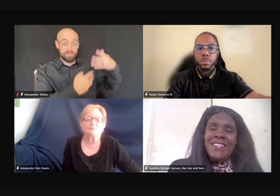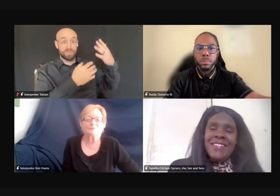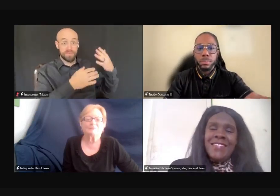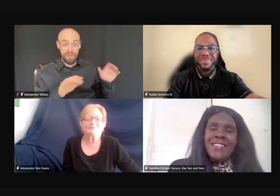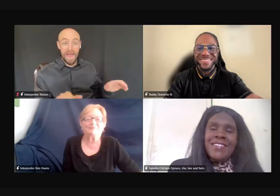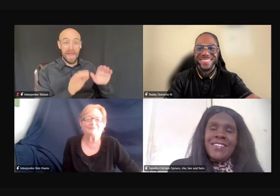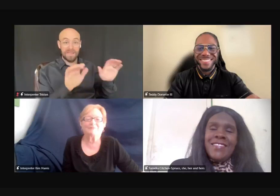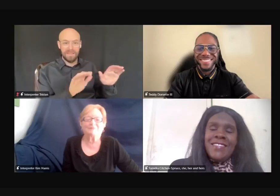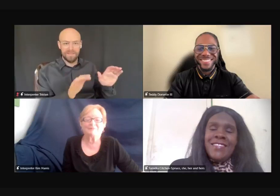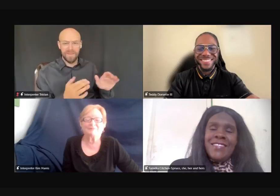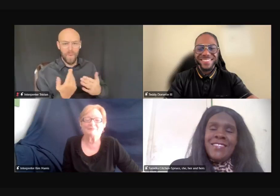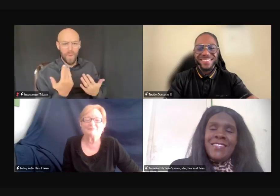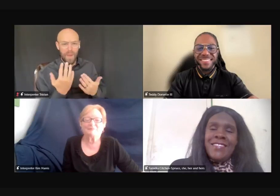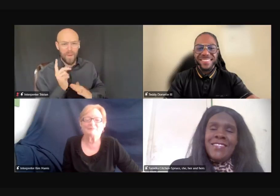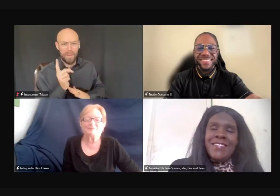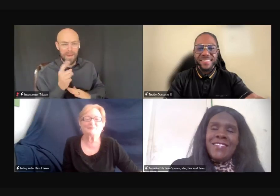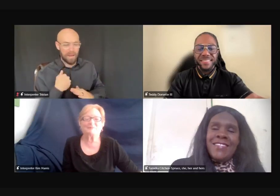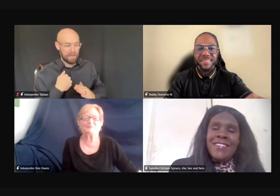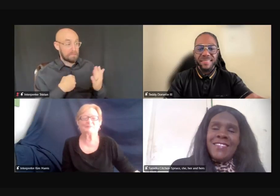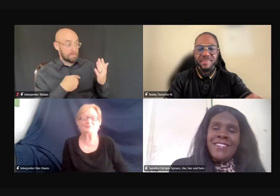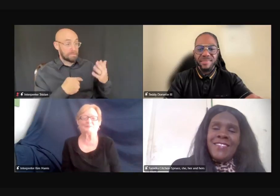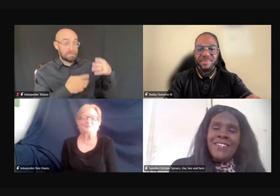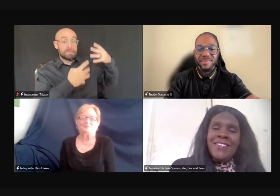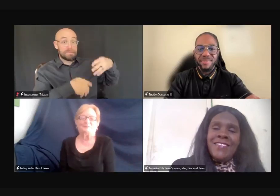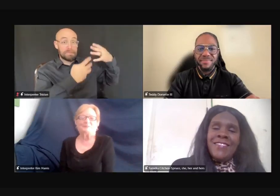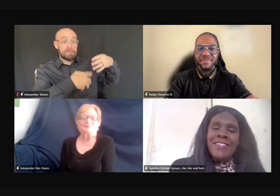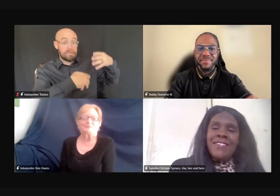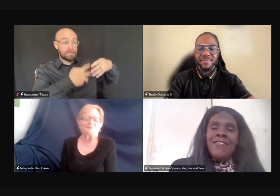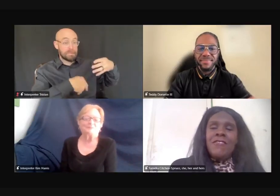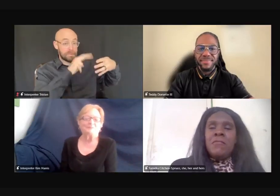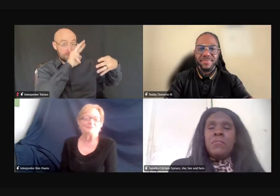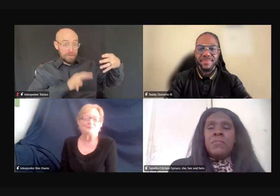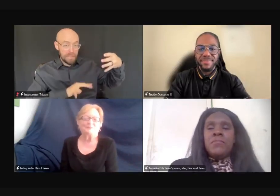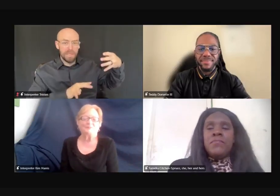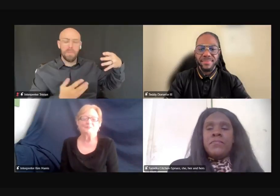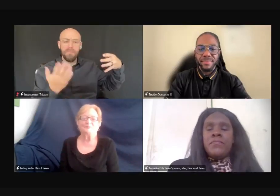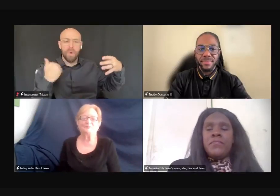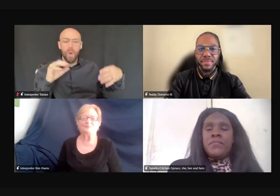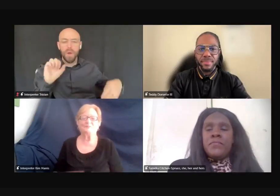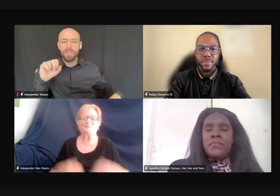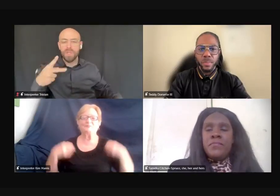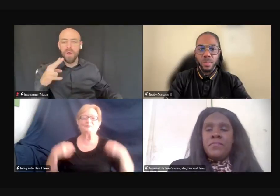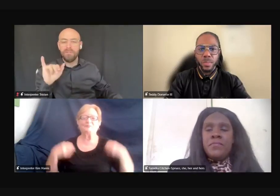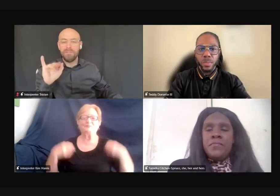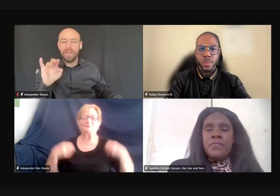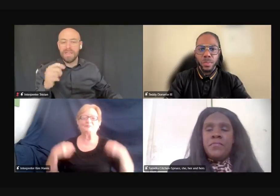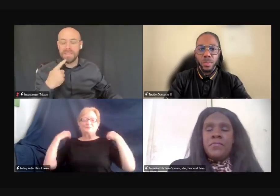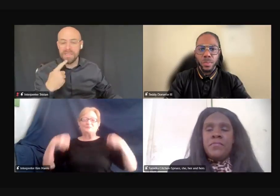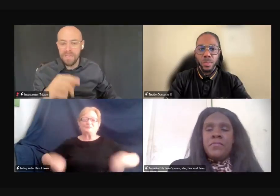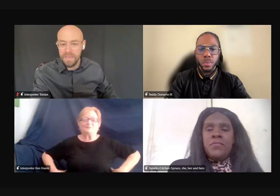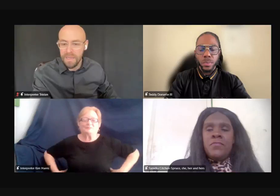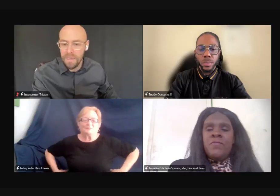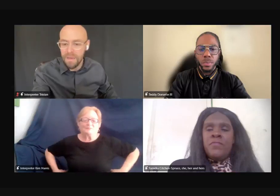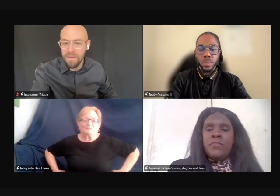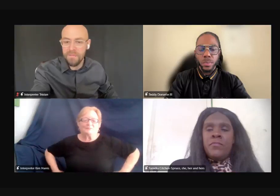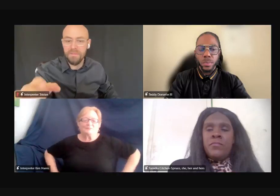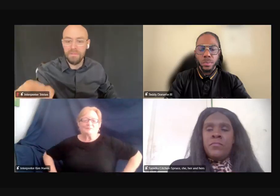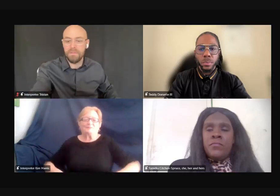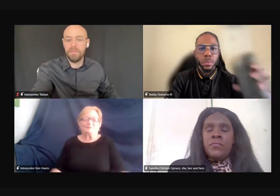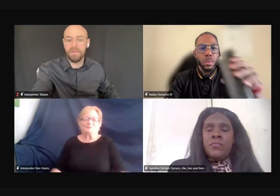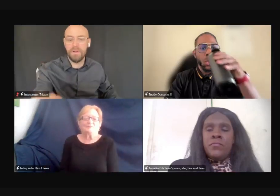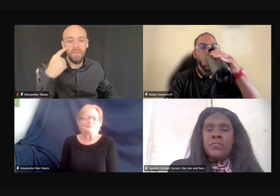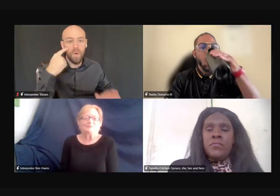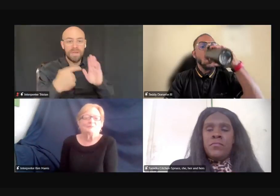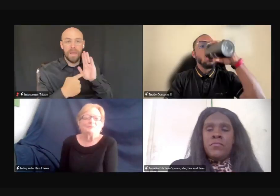Give me a second to kind of go up. So, earlier, Chelsea said, for instance, I know a deaf person who works at Tyson,